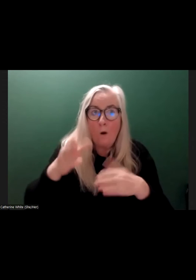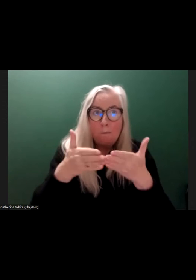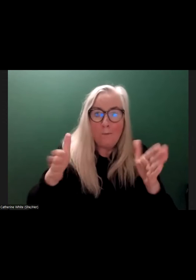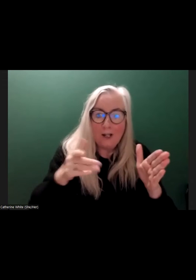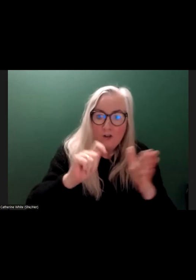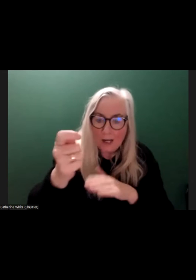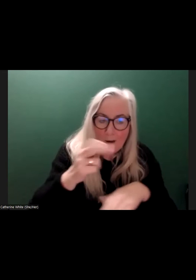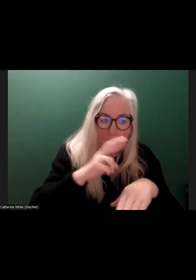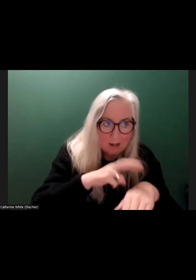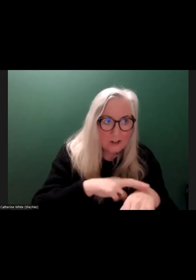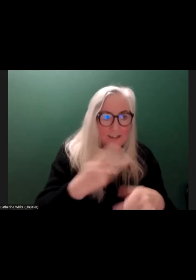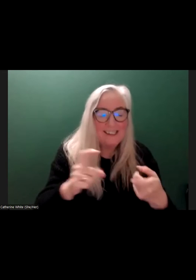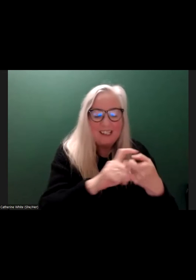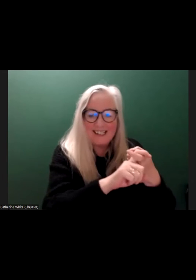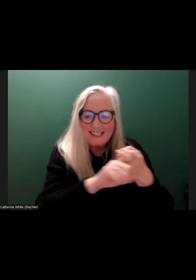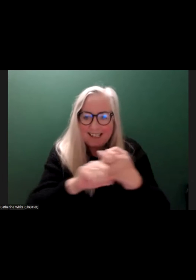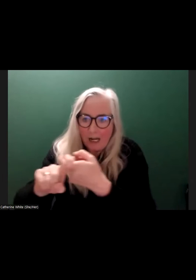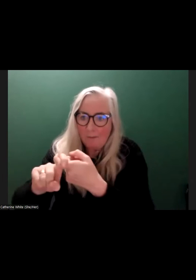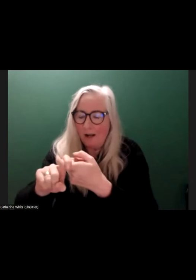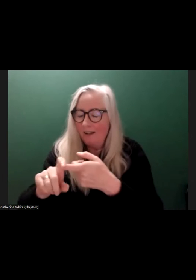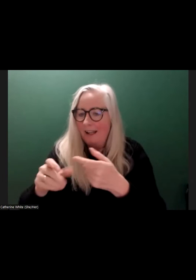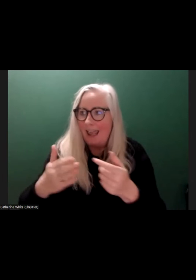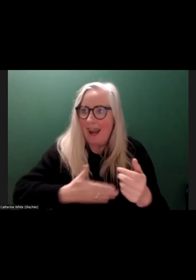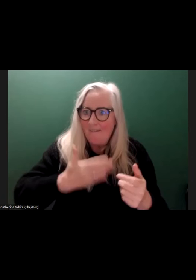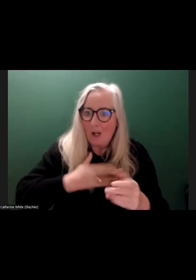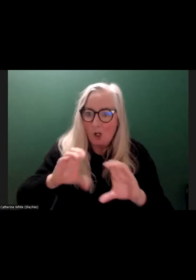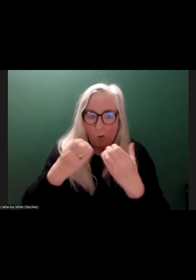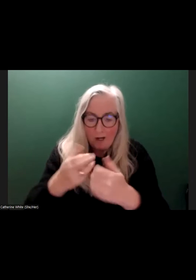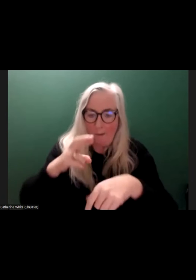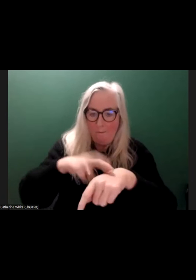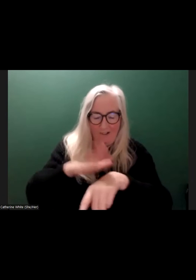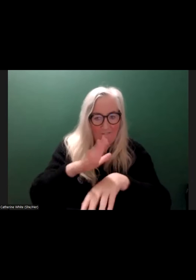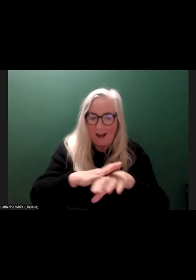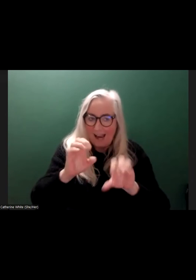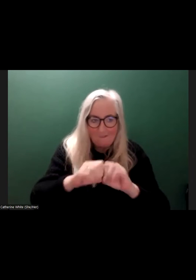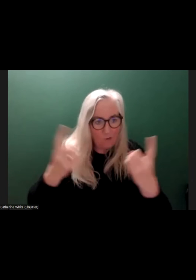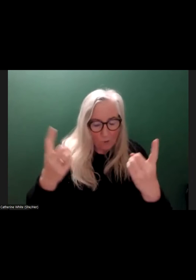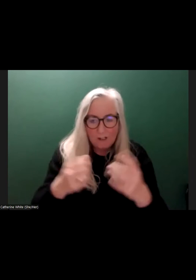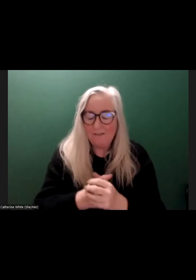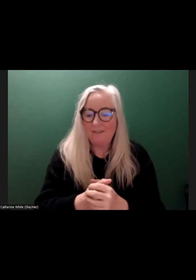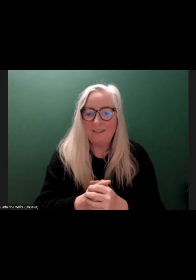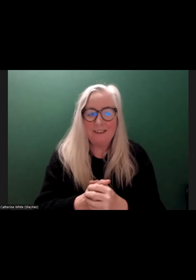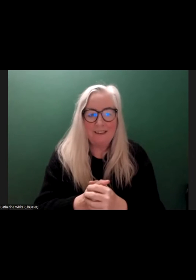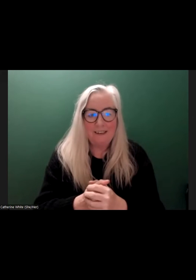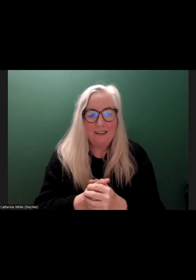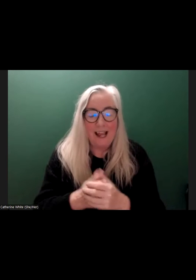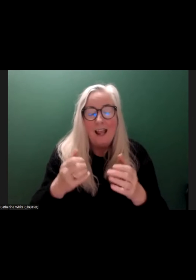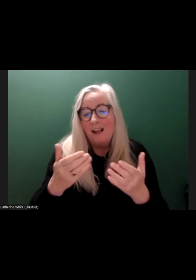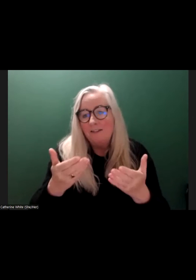It's better, sustainable, livable communities. That's better for everybody. It's a distribution of, you know, extra wealth.